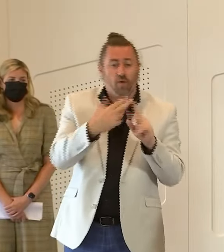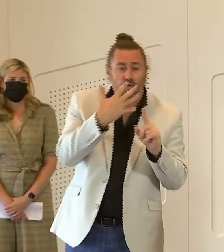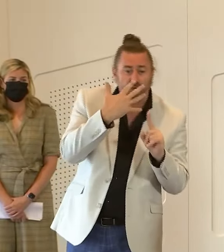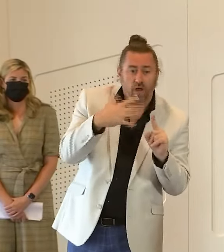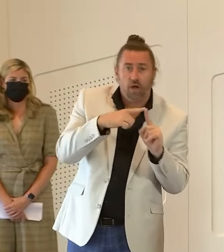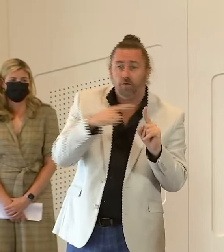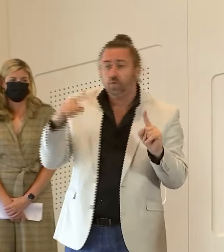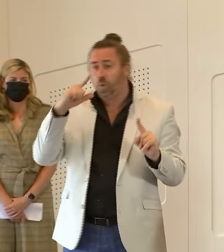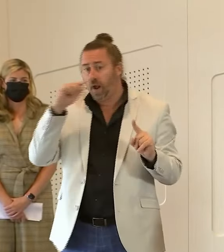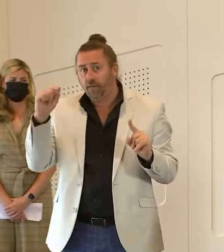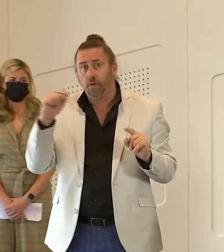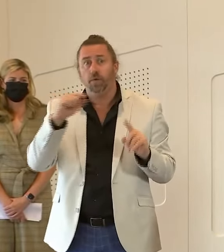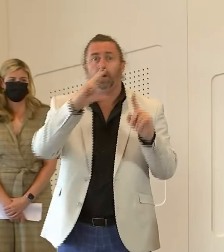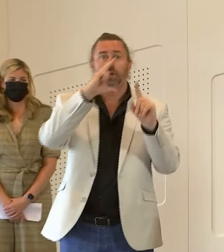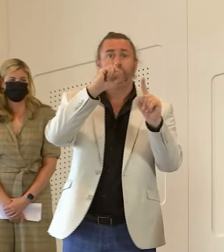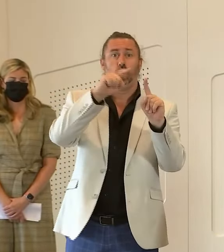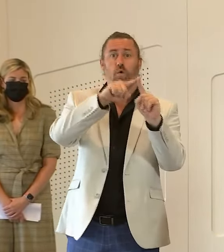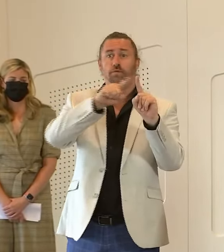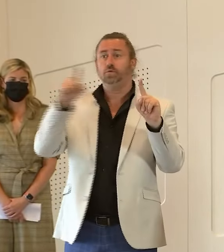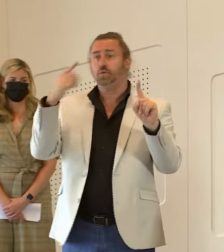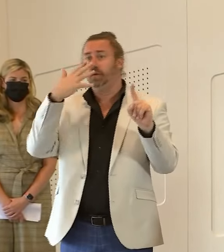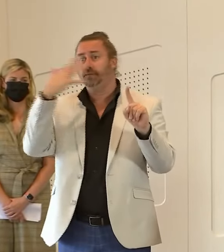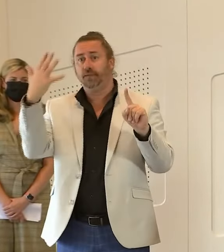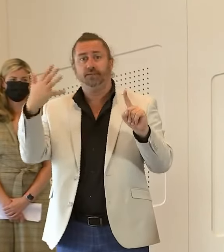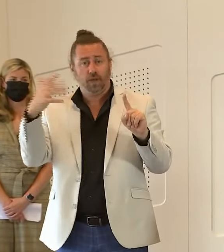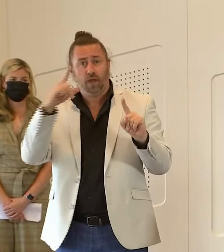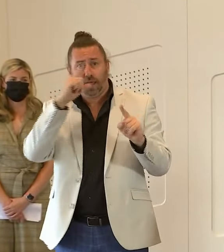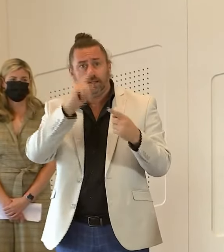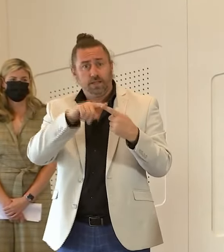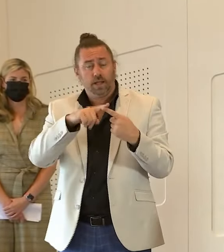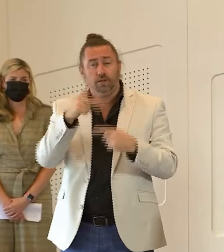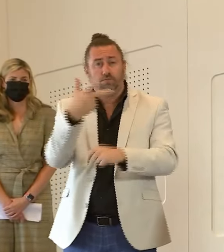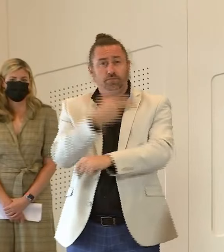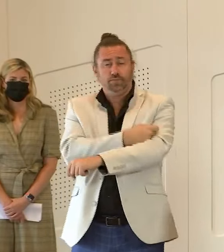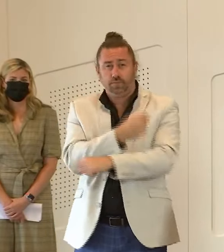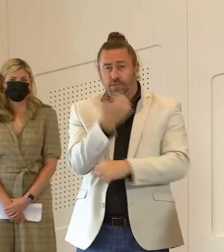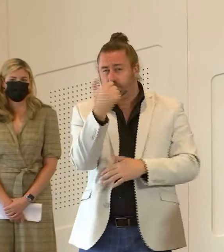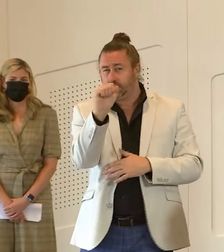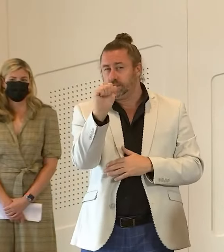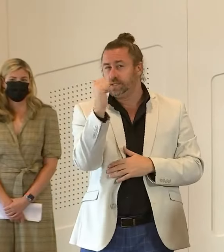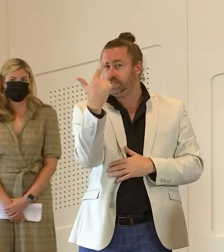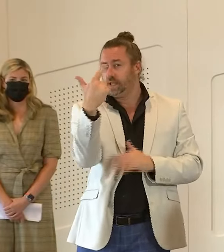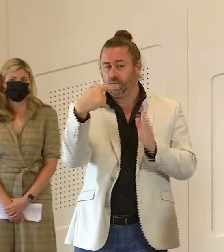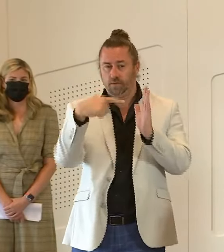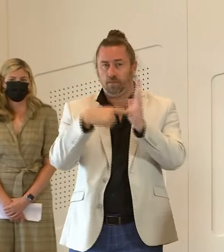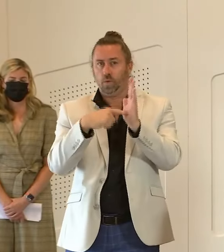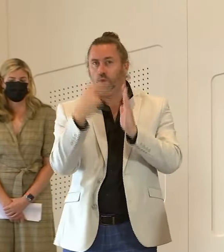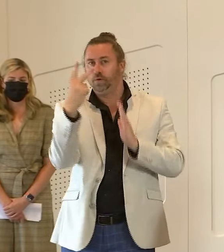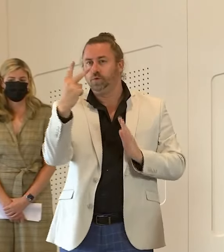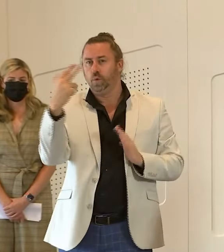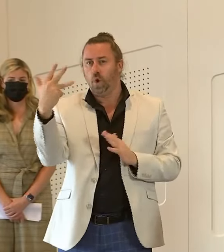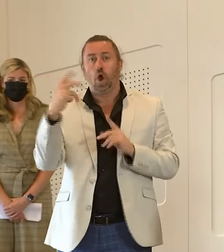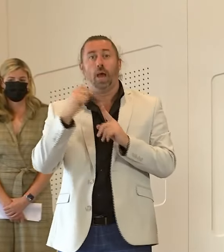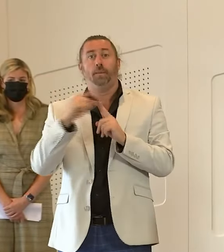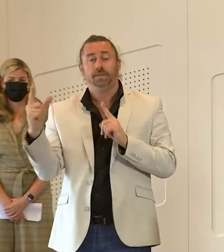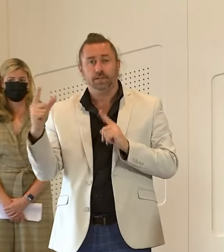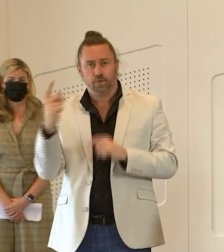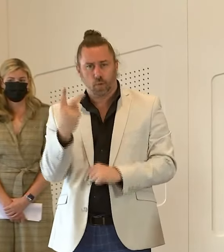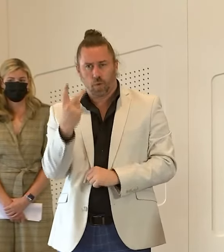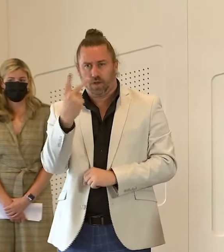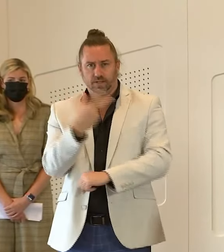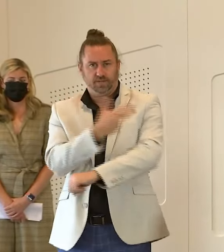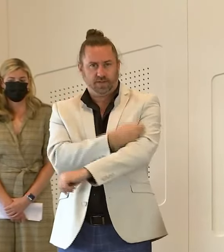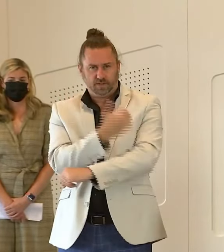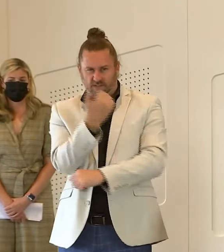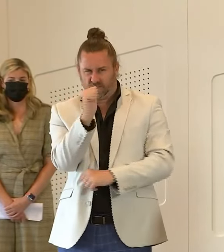our 12 to 15 year olds. Our 12 to 15 year olds we're still sitting at 67.29 percent double dose so it is